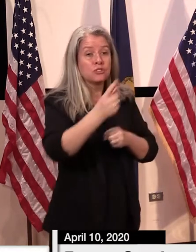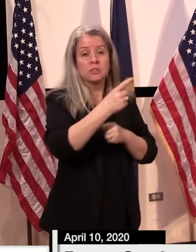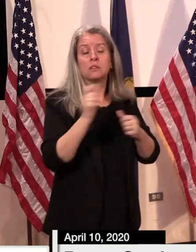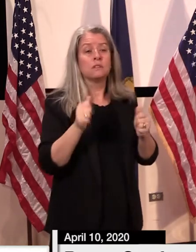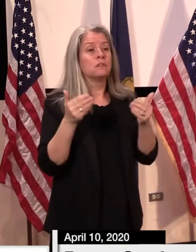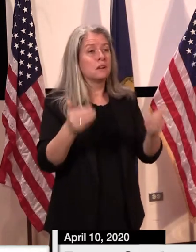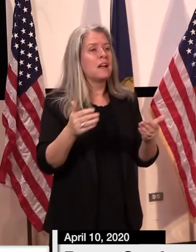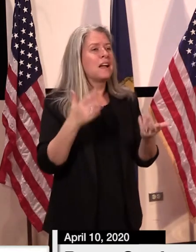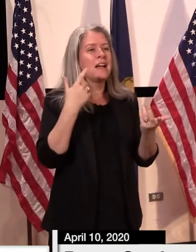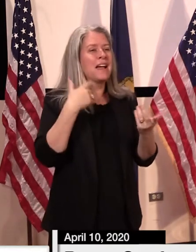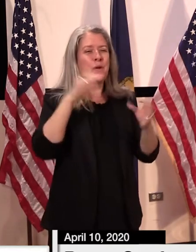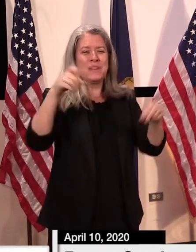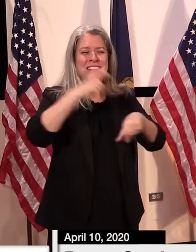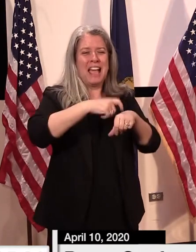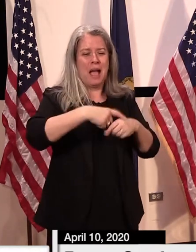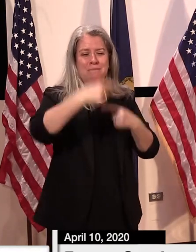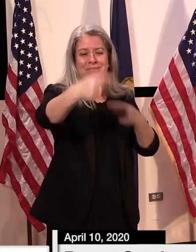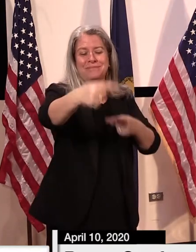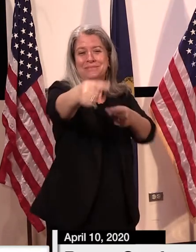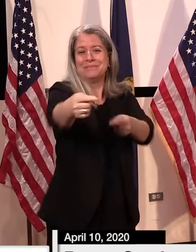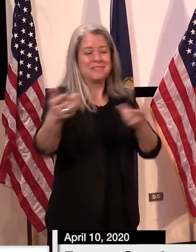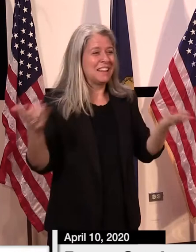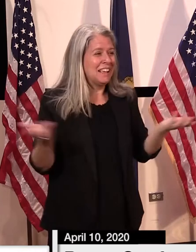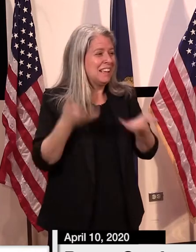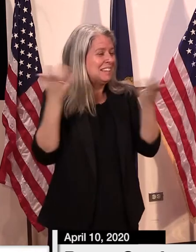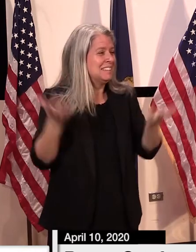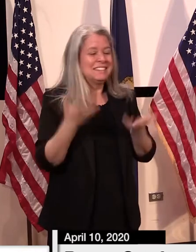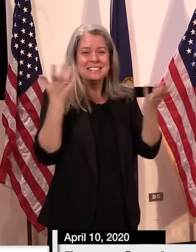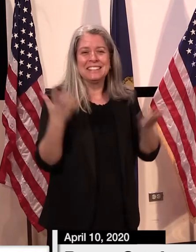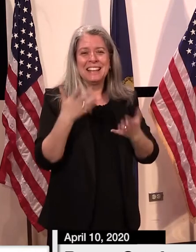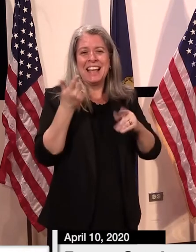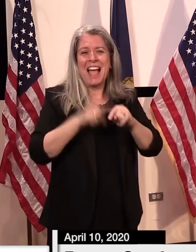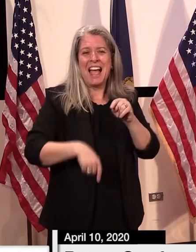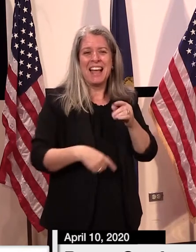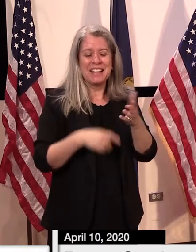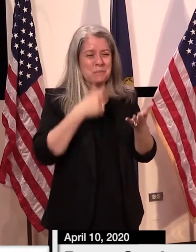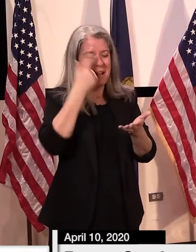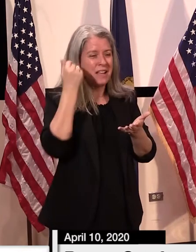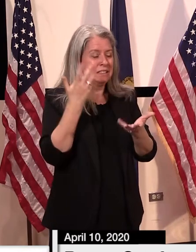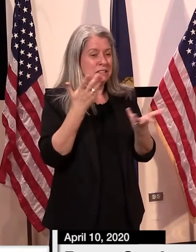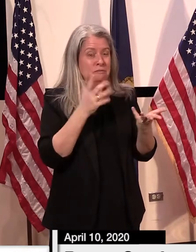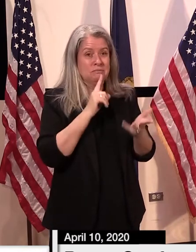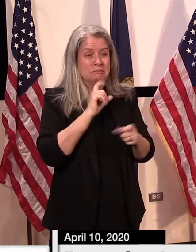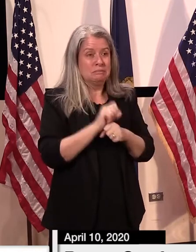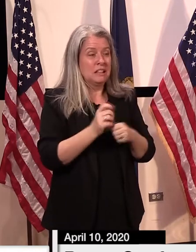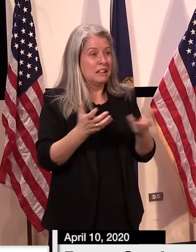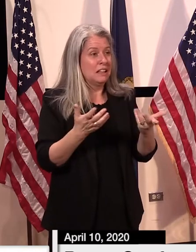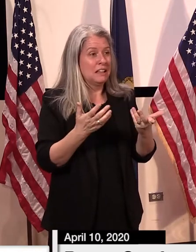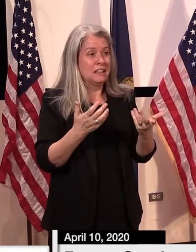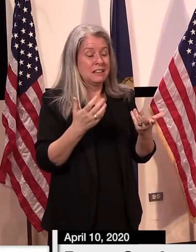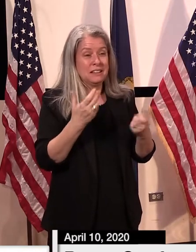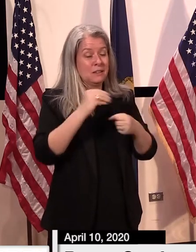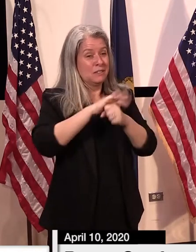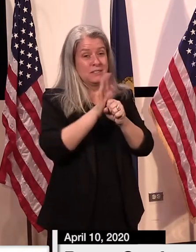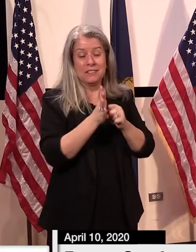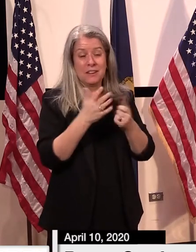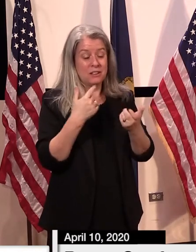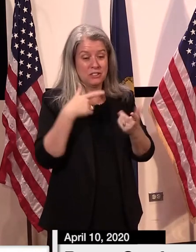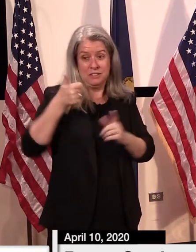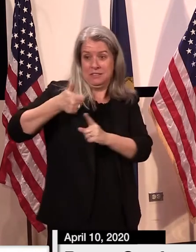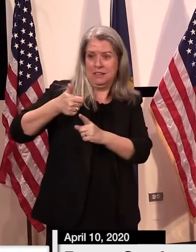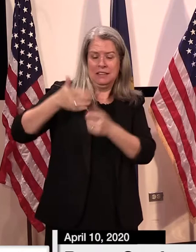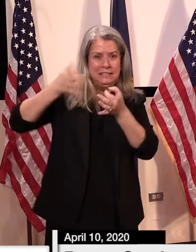We can't put a timeline on this, an exact timeline, because it really is the coronavirus that's